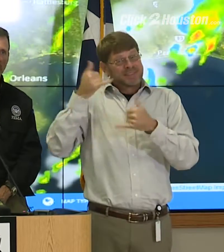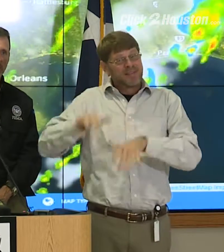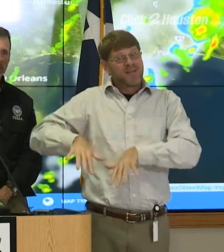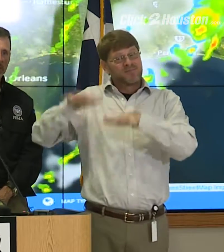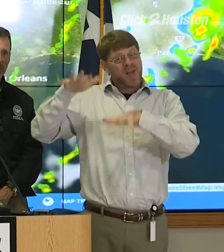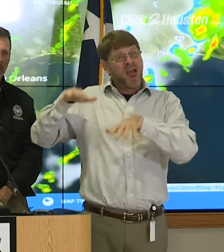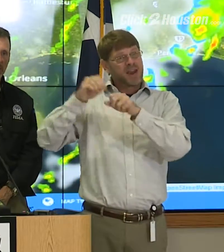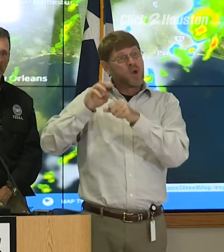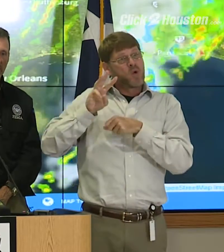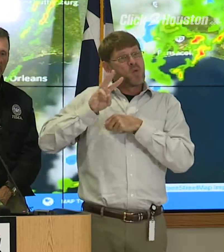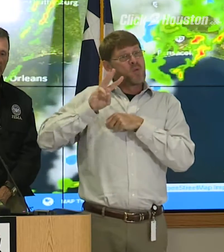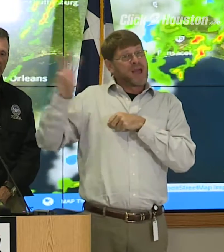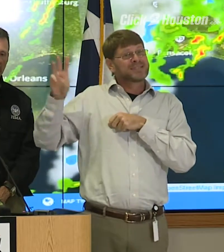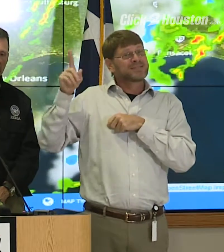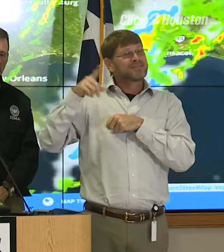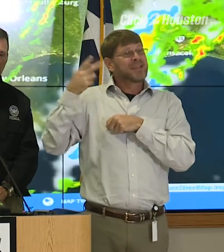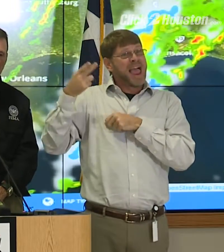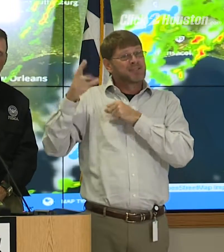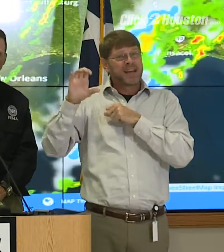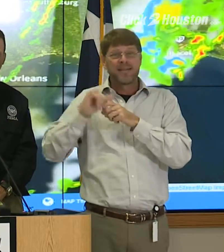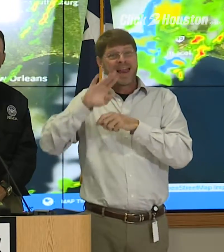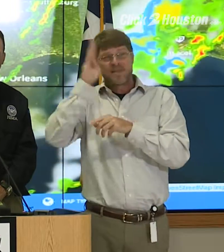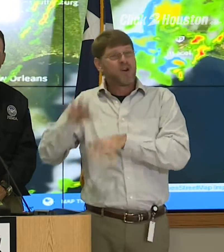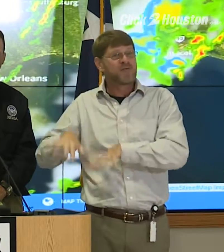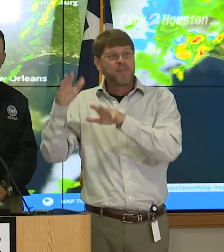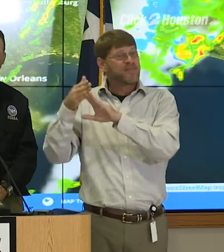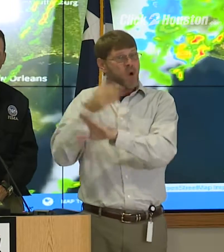in the western part of Harris County that have never flooded before.